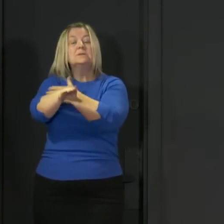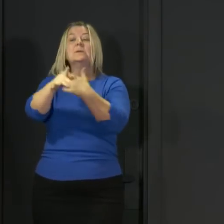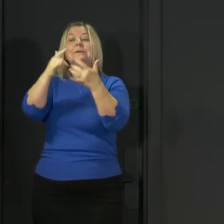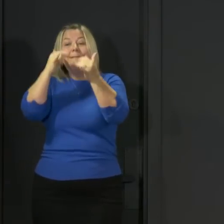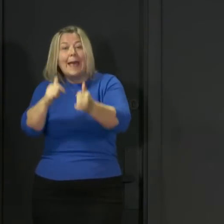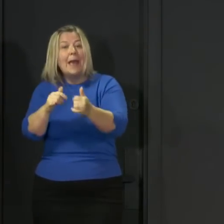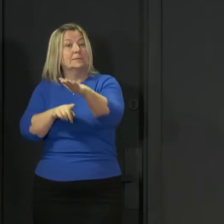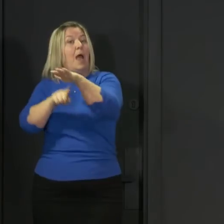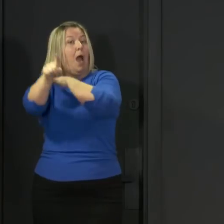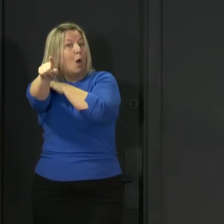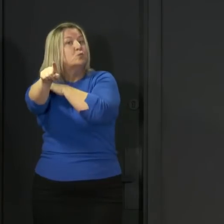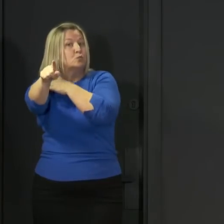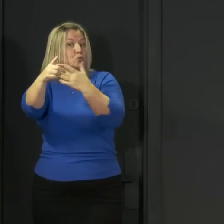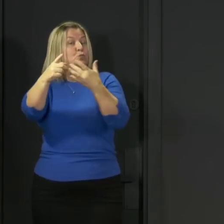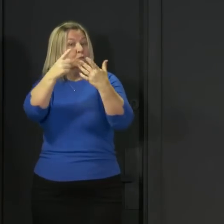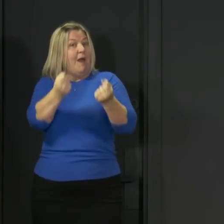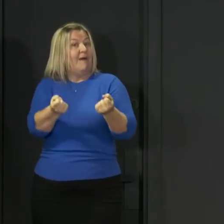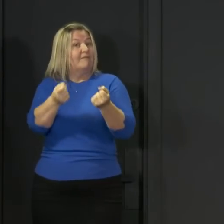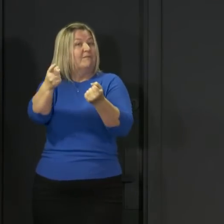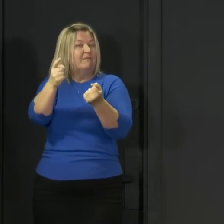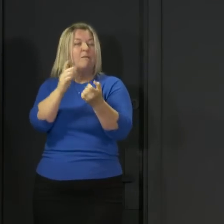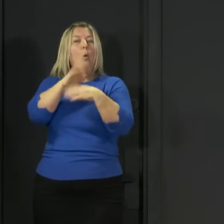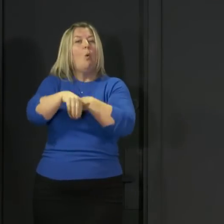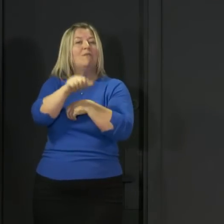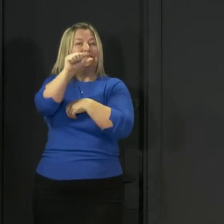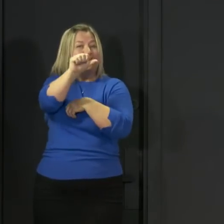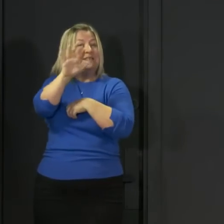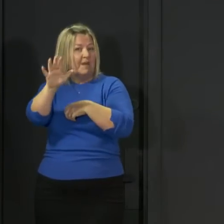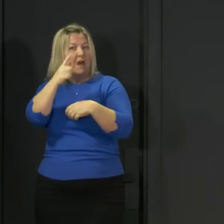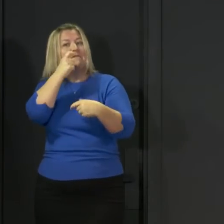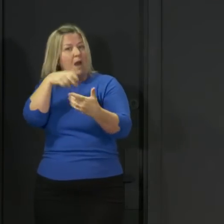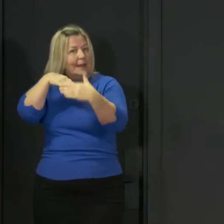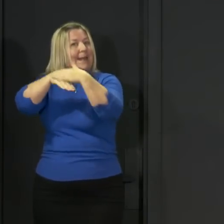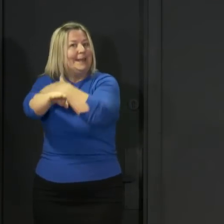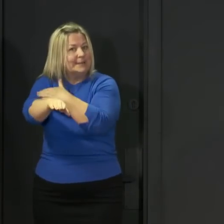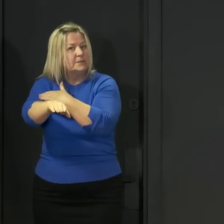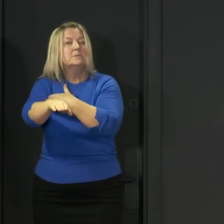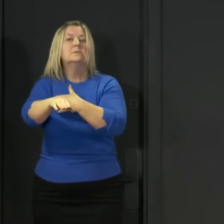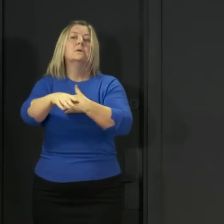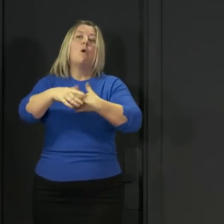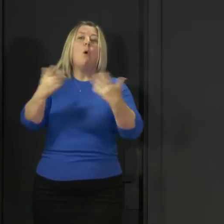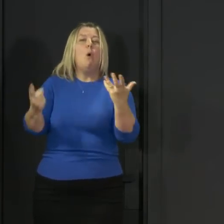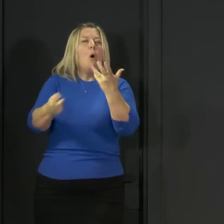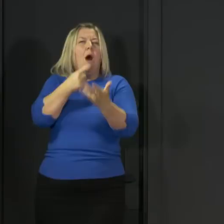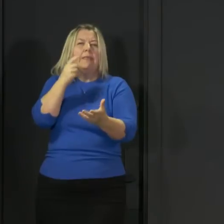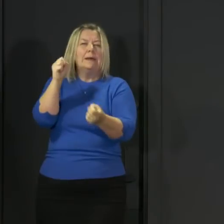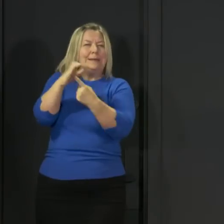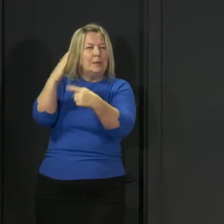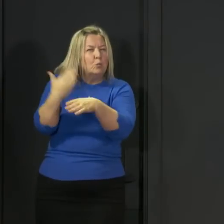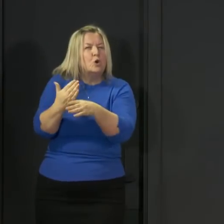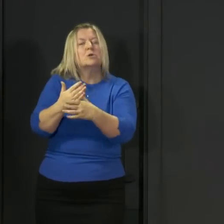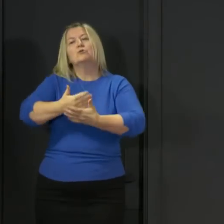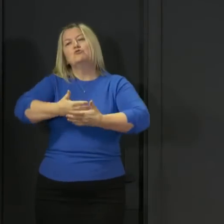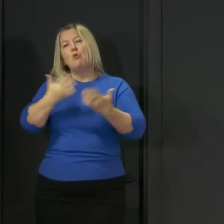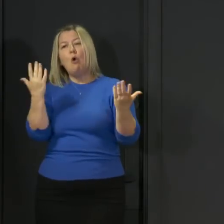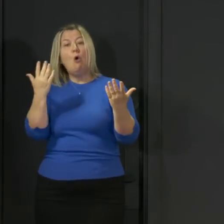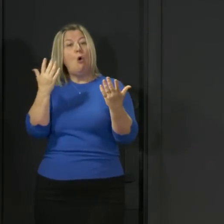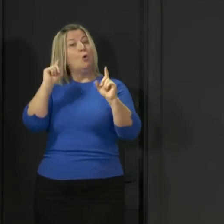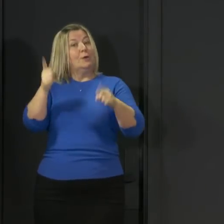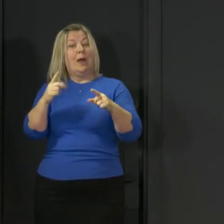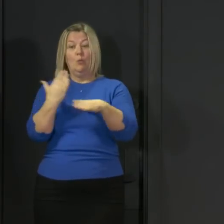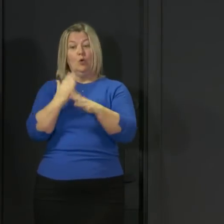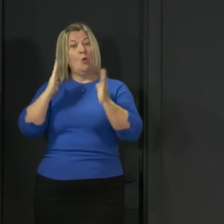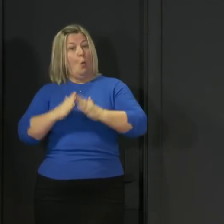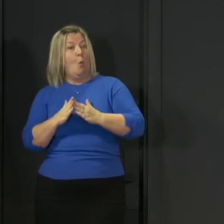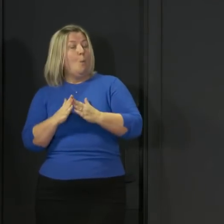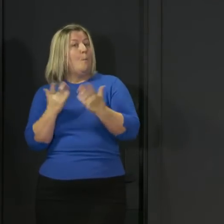vital infrastructure services, and to anyone who needs to work and who cannot work from home. Tests have also been available to